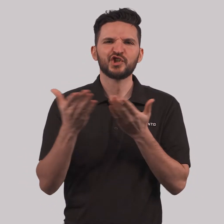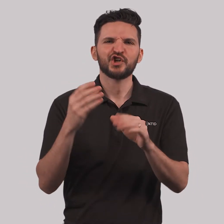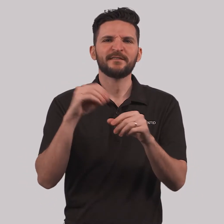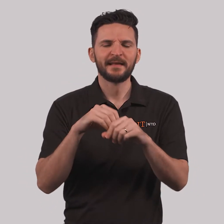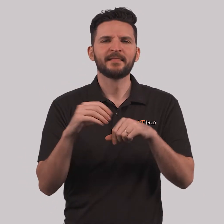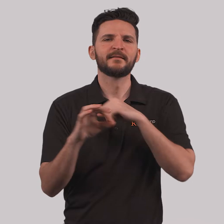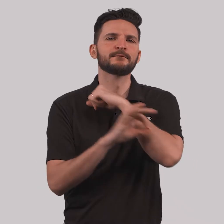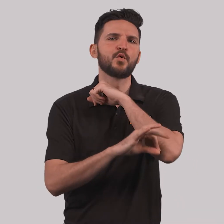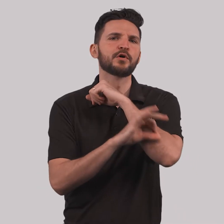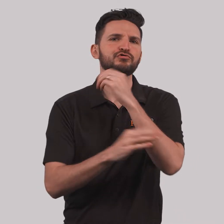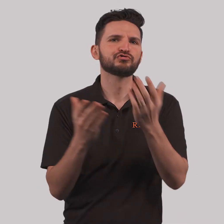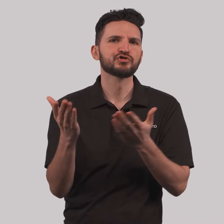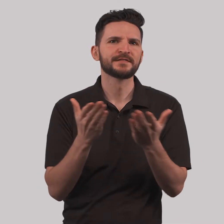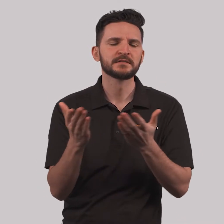to serve in the Foreign Service.